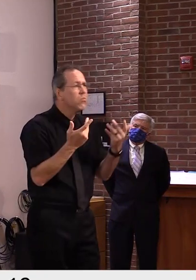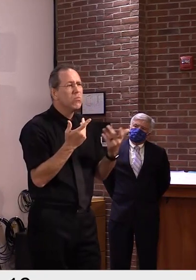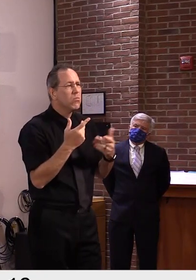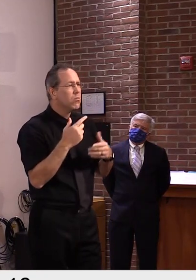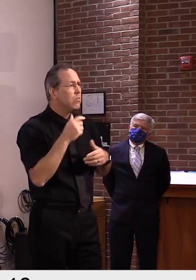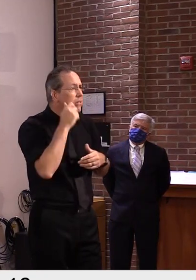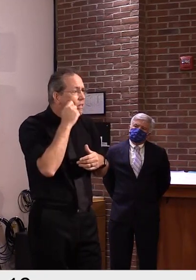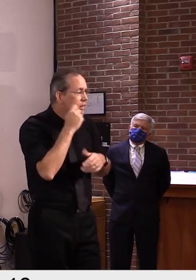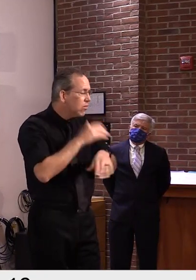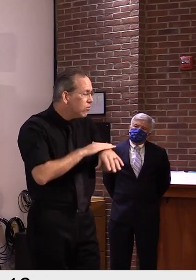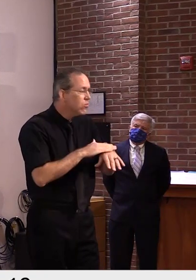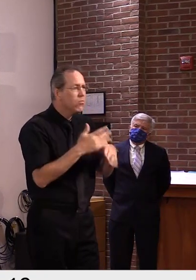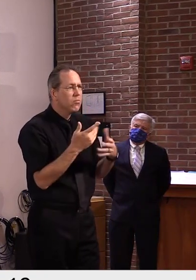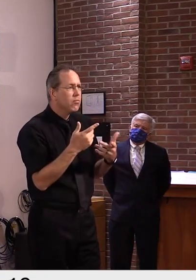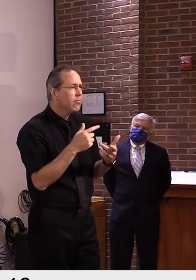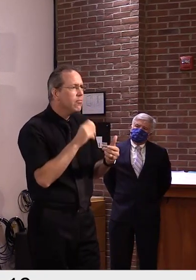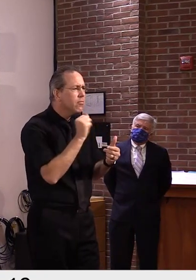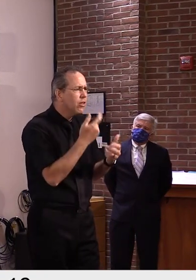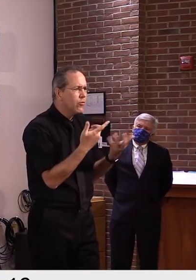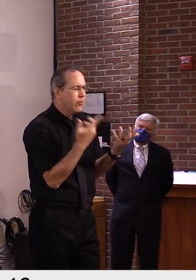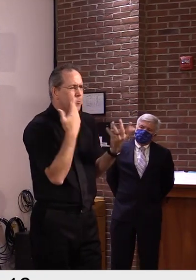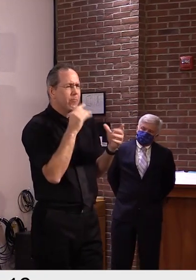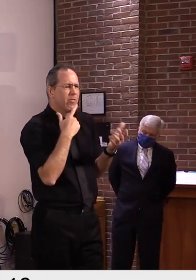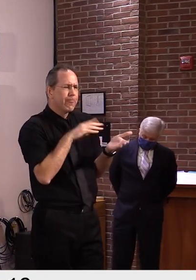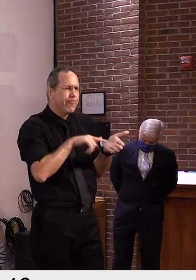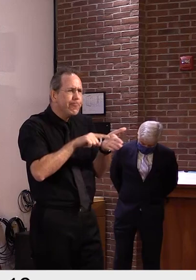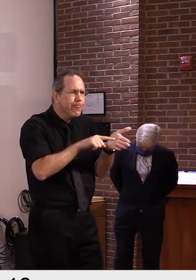coming from in terms of, uh, their exposure history.